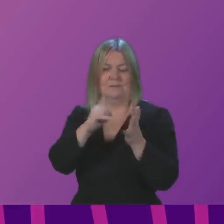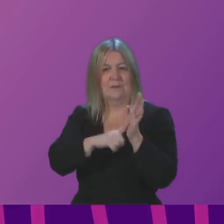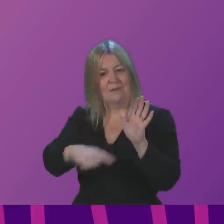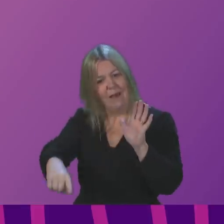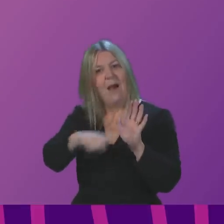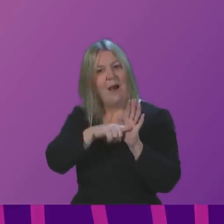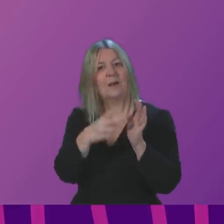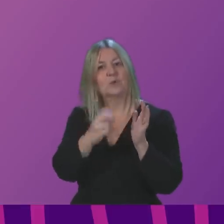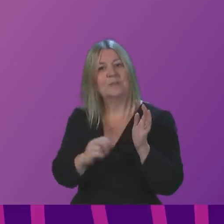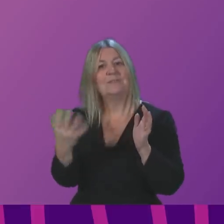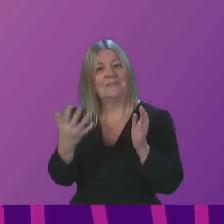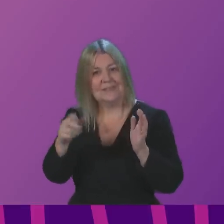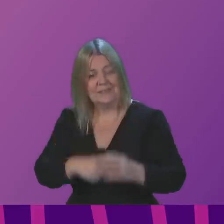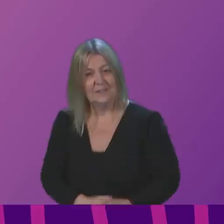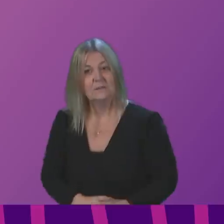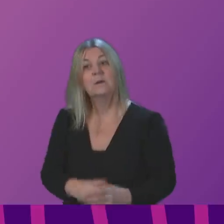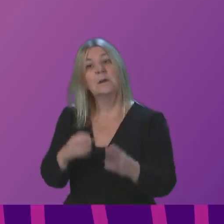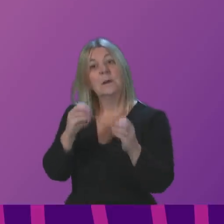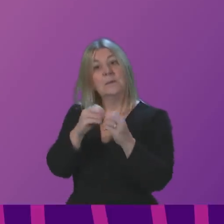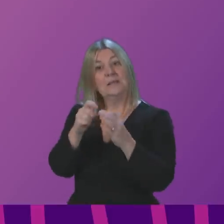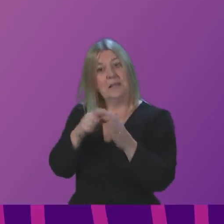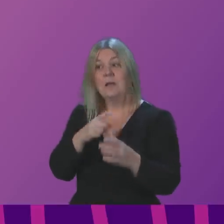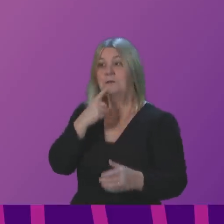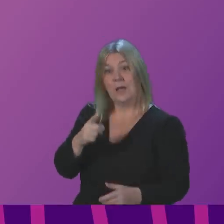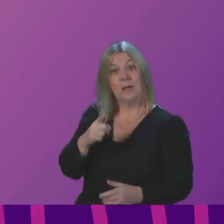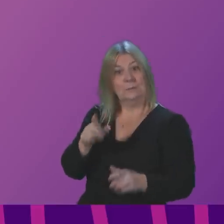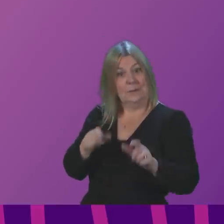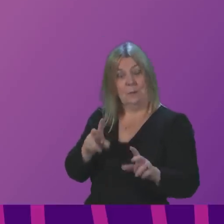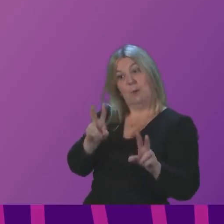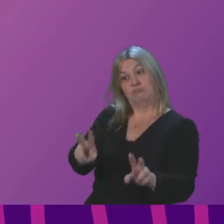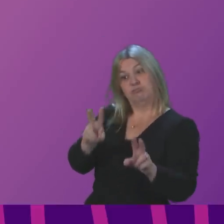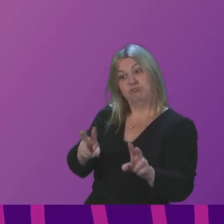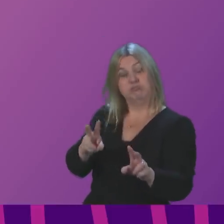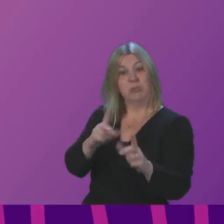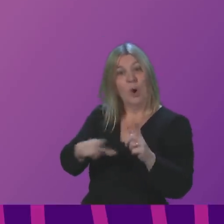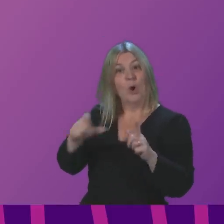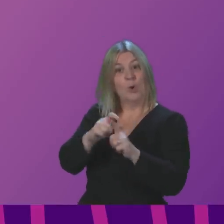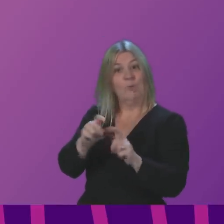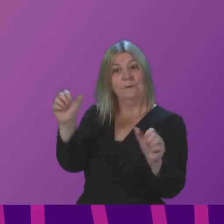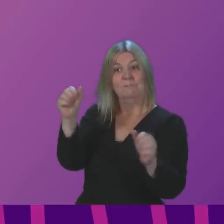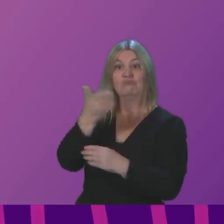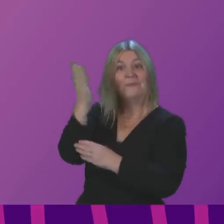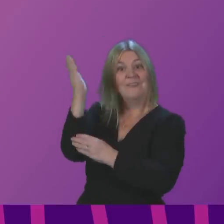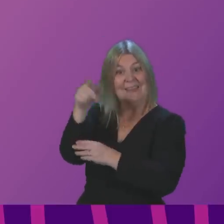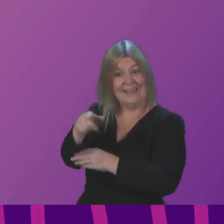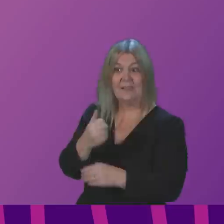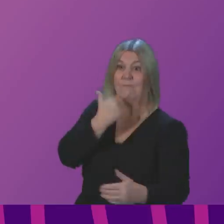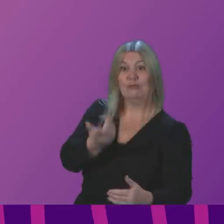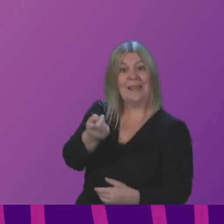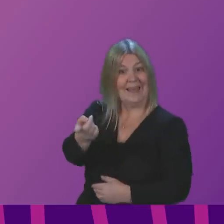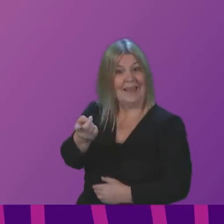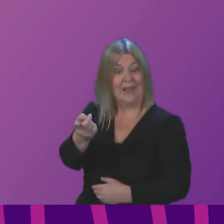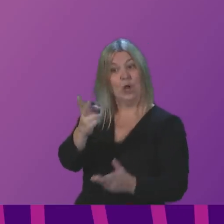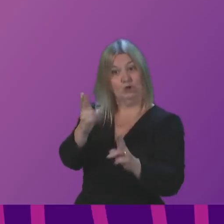Deaf Association that many across the UK were even tuning into the Scottish Government's COVID briefings, as the UK Government did not